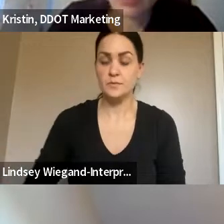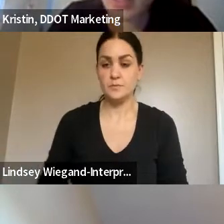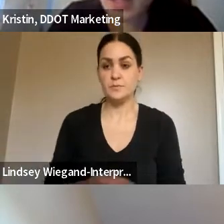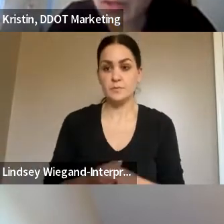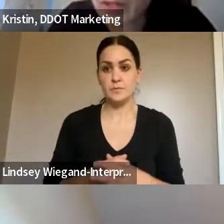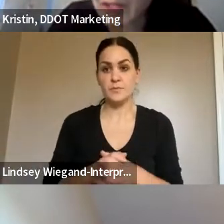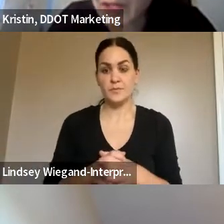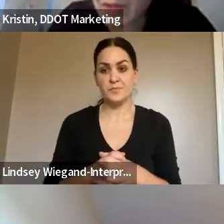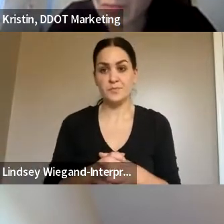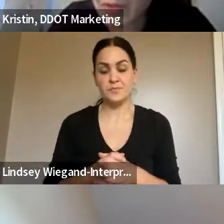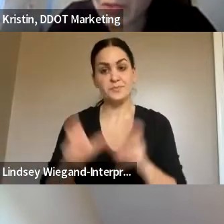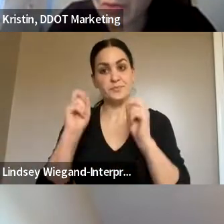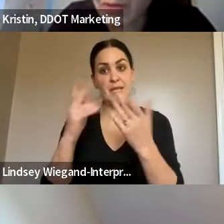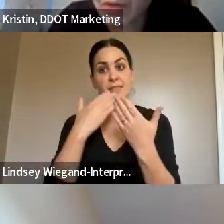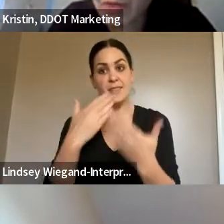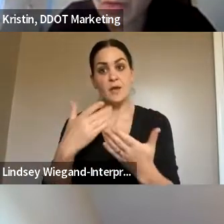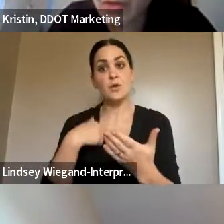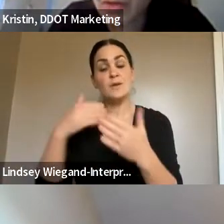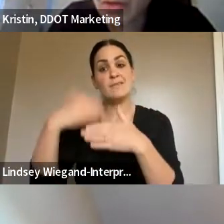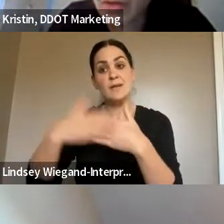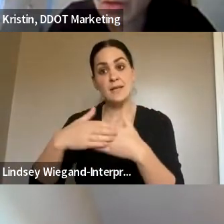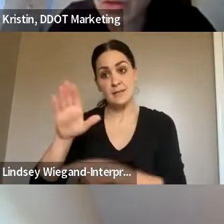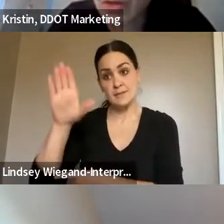Okay, thank you. The next hand up is Robert.